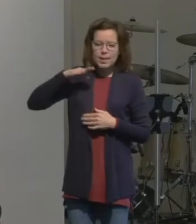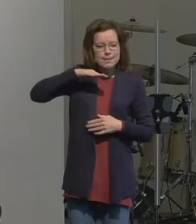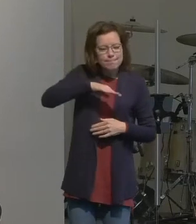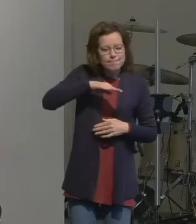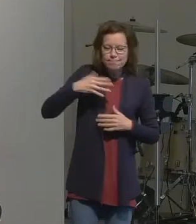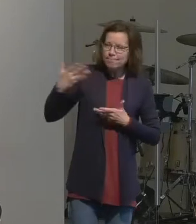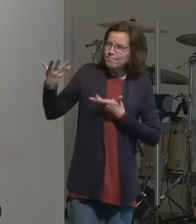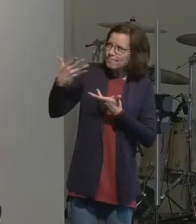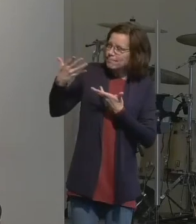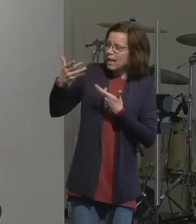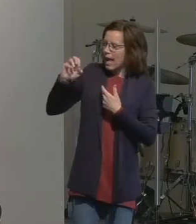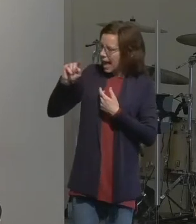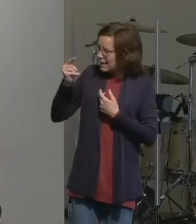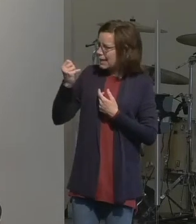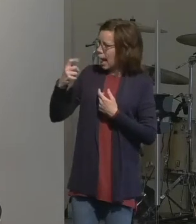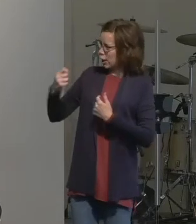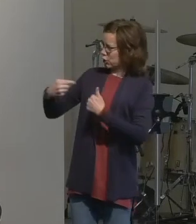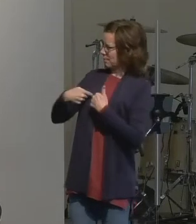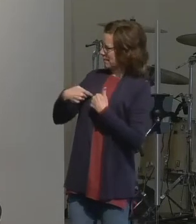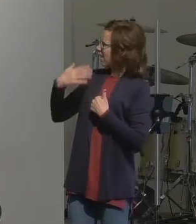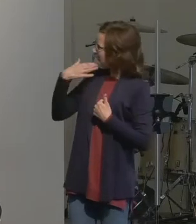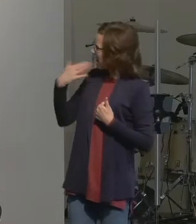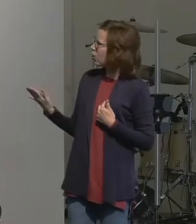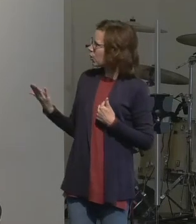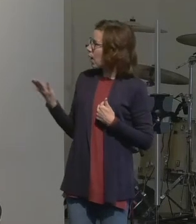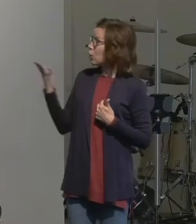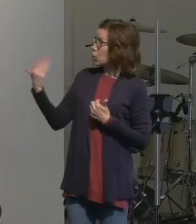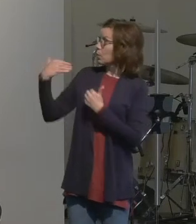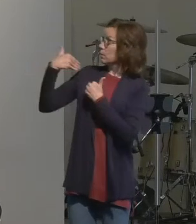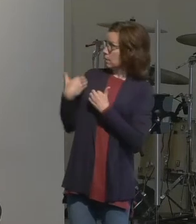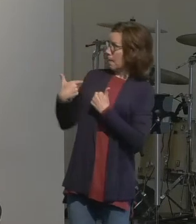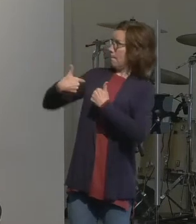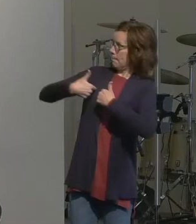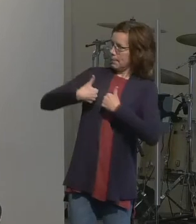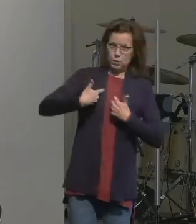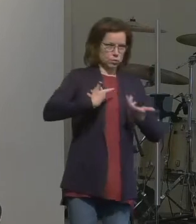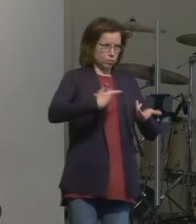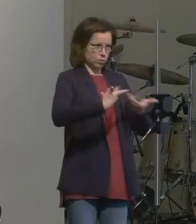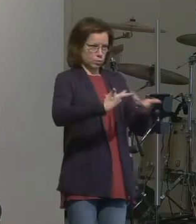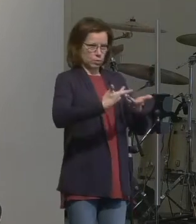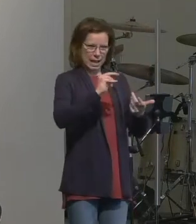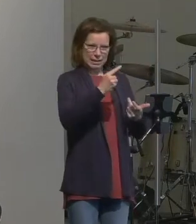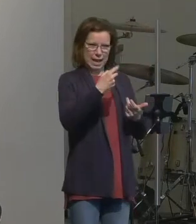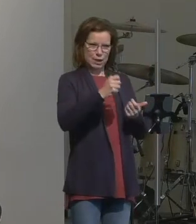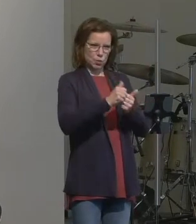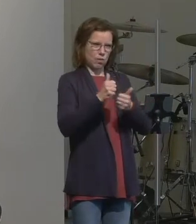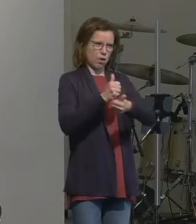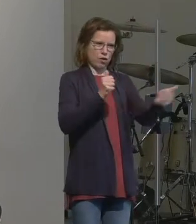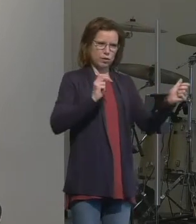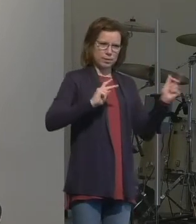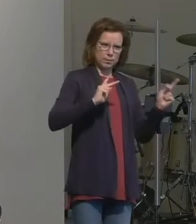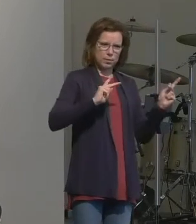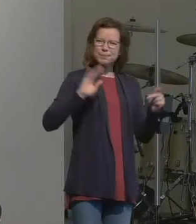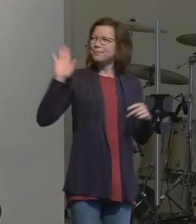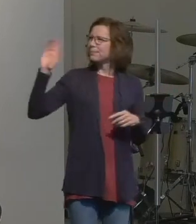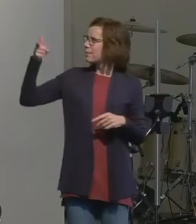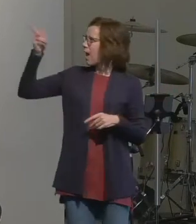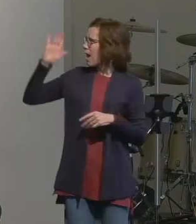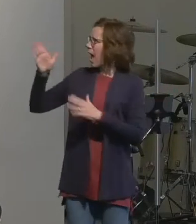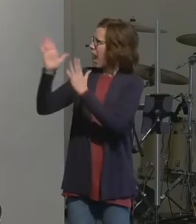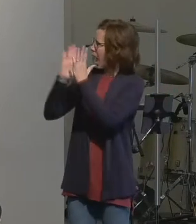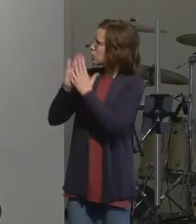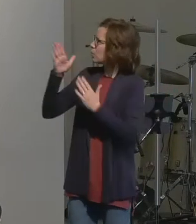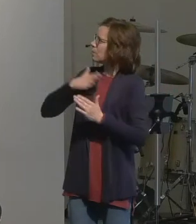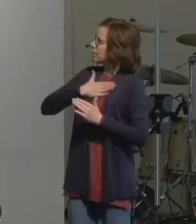us to engage others Lord I pray now that you would speak to your people speak to them in a way that they can see you and understand